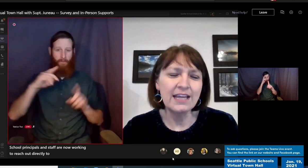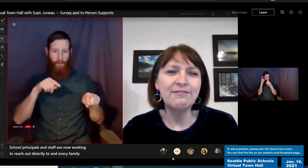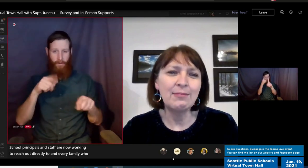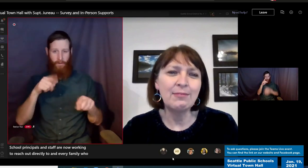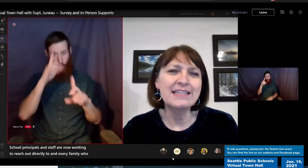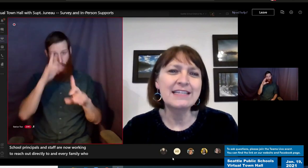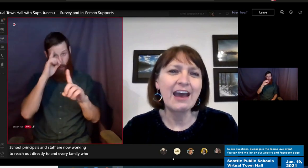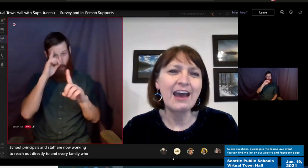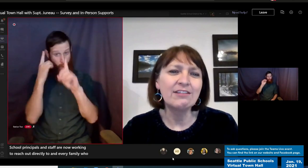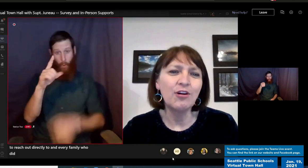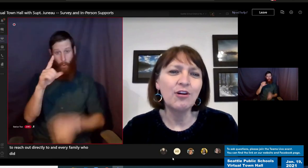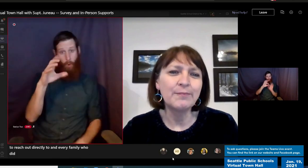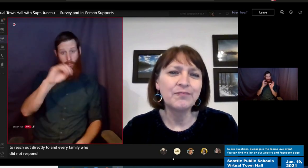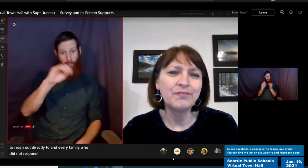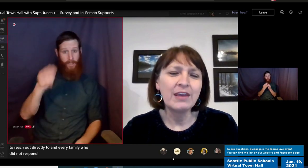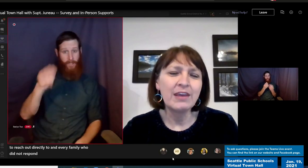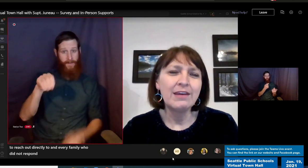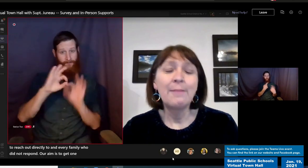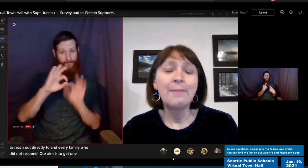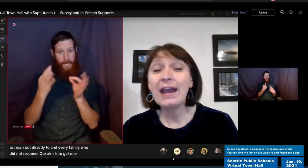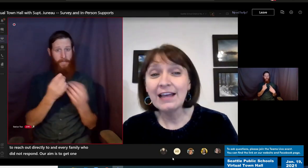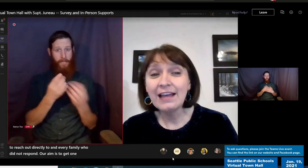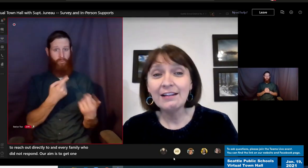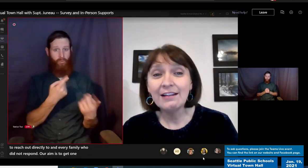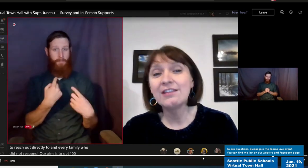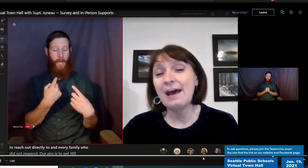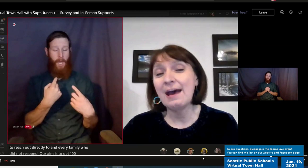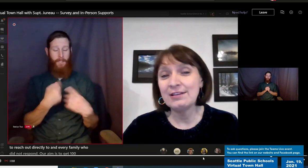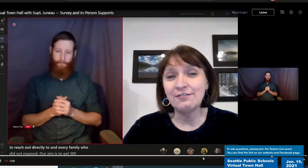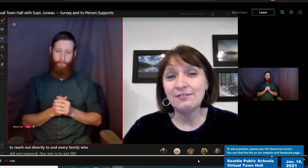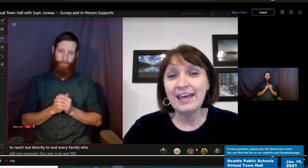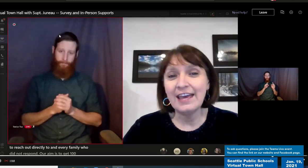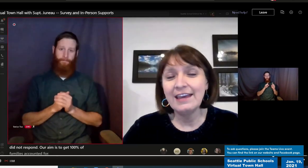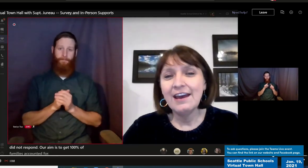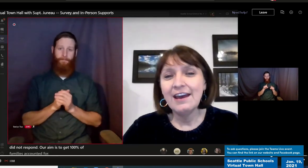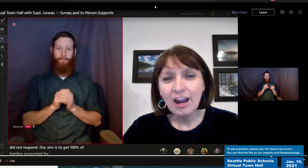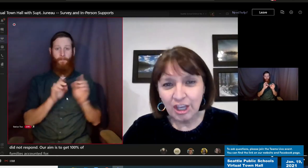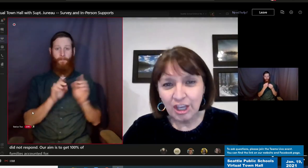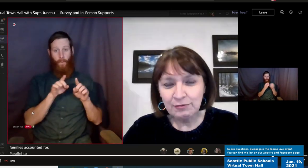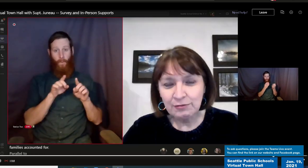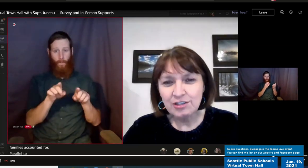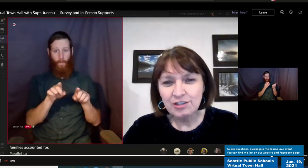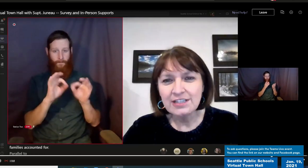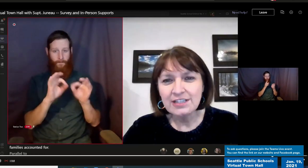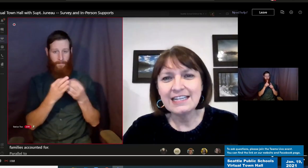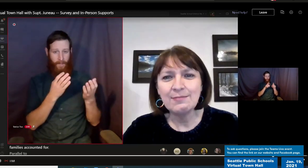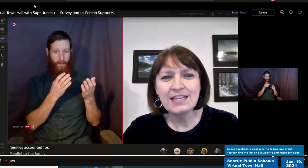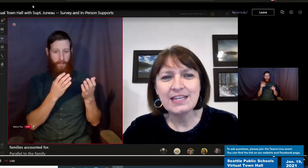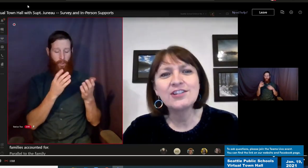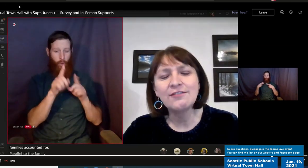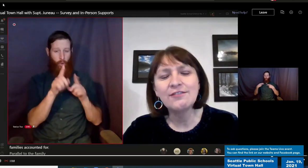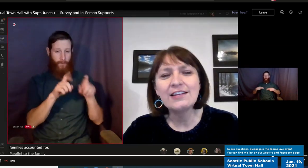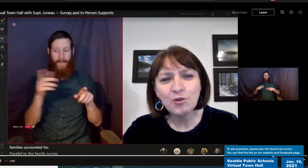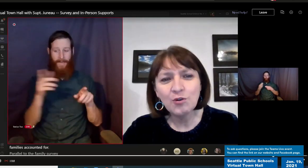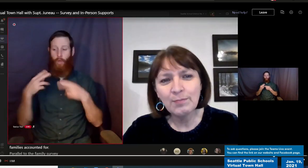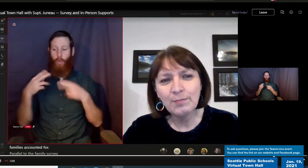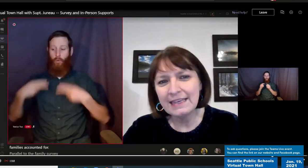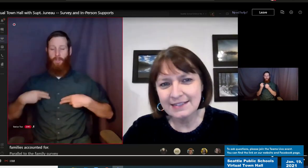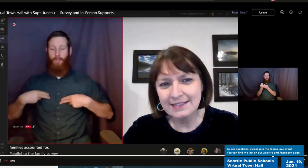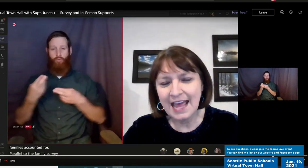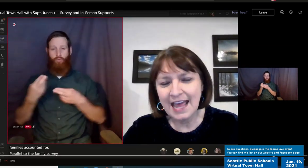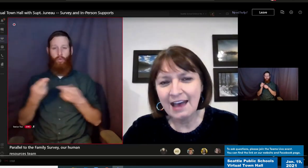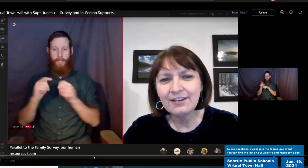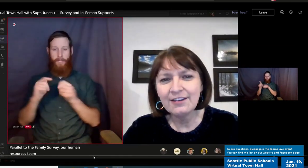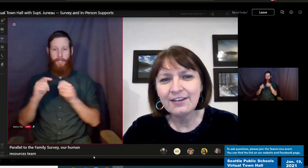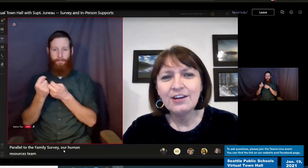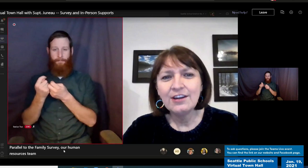families accounted for. Parallel to the family survey, our human resources team sent the survey to school-based staff